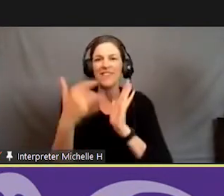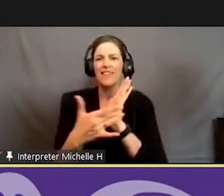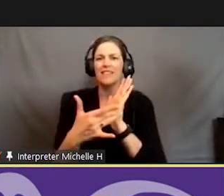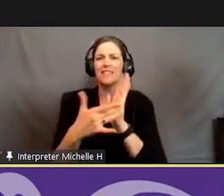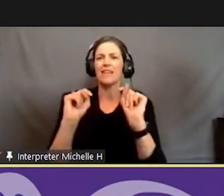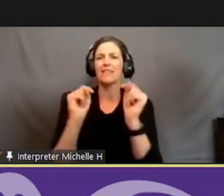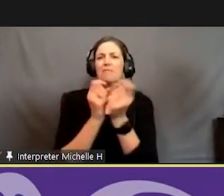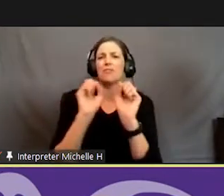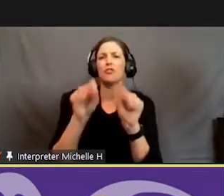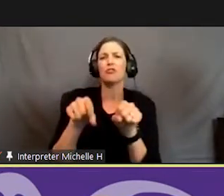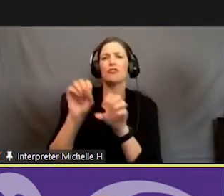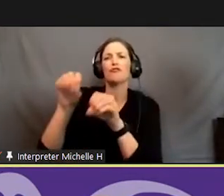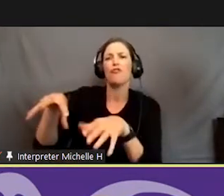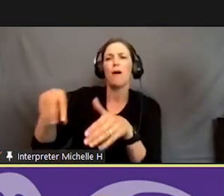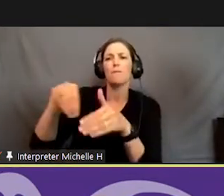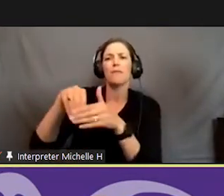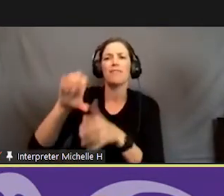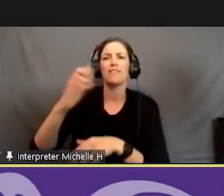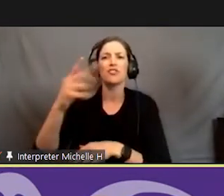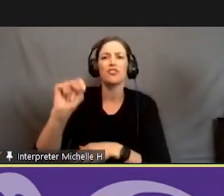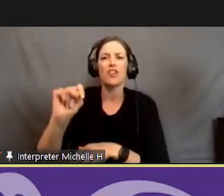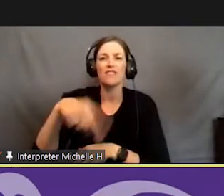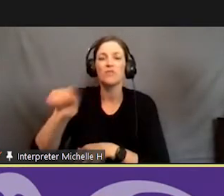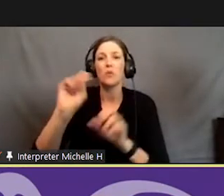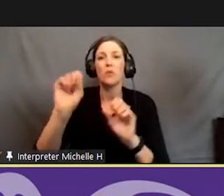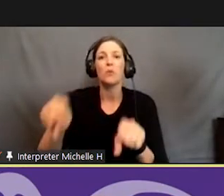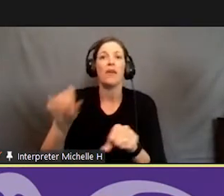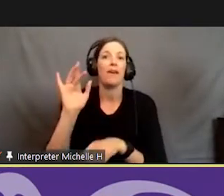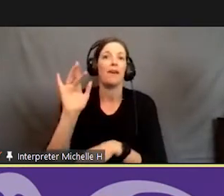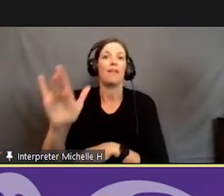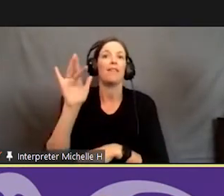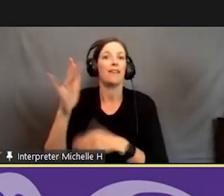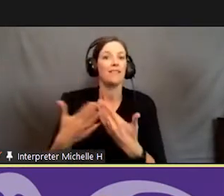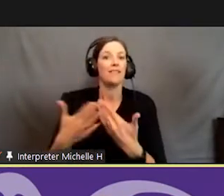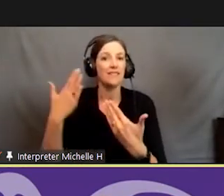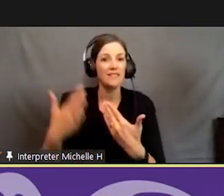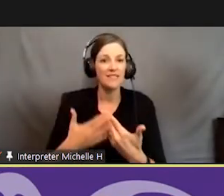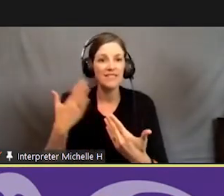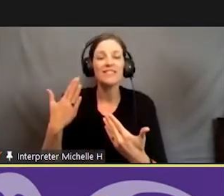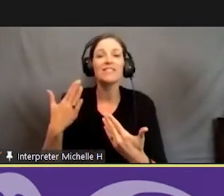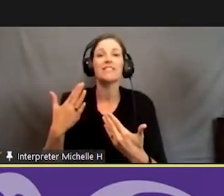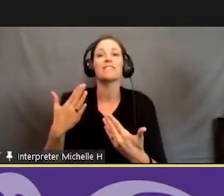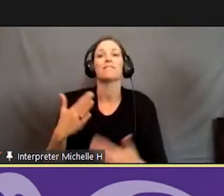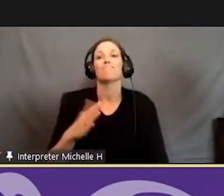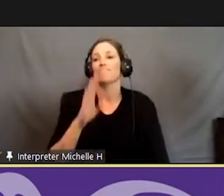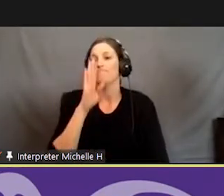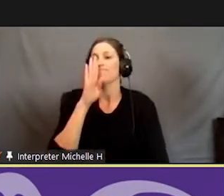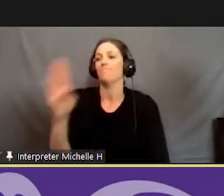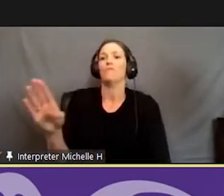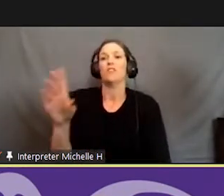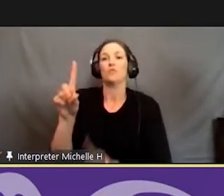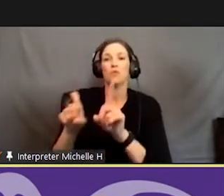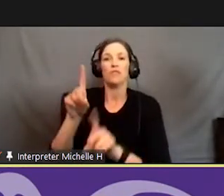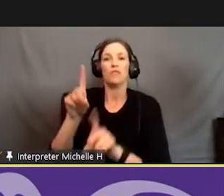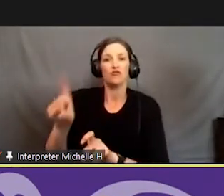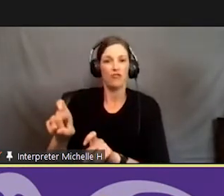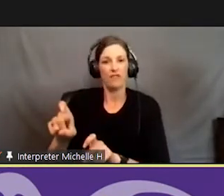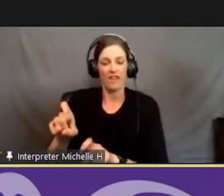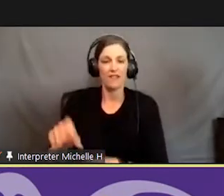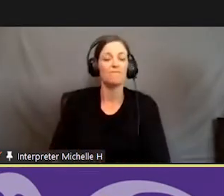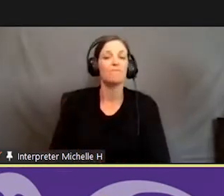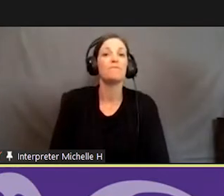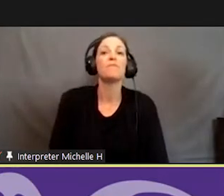drop that in the chat box so you all can get to the voting survey that way as well.